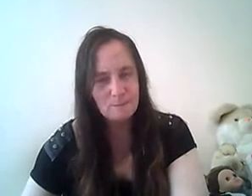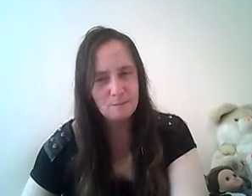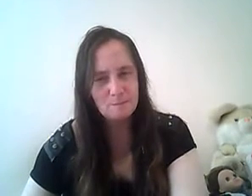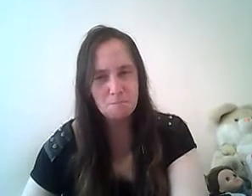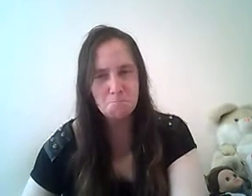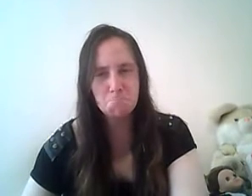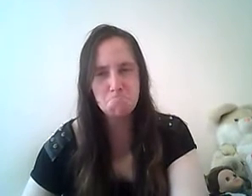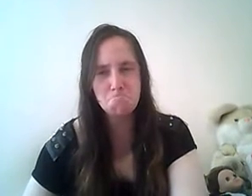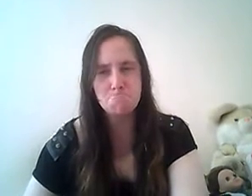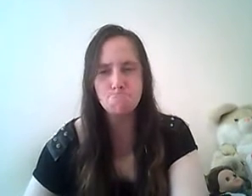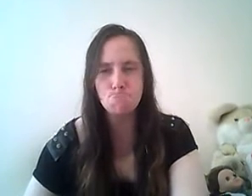hmm